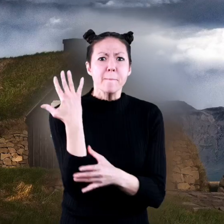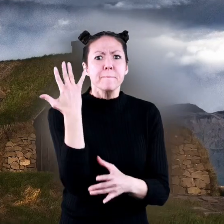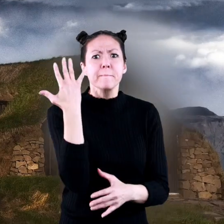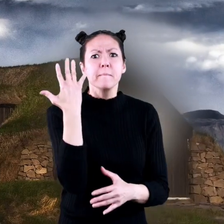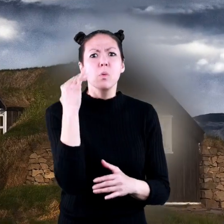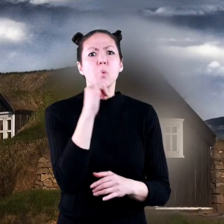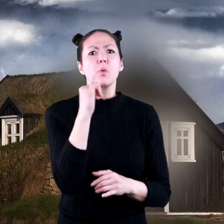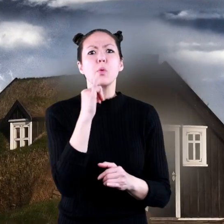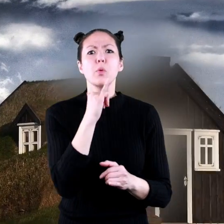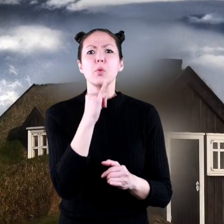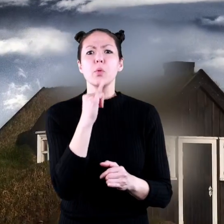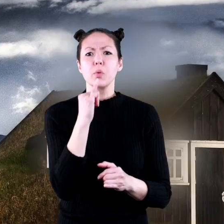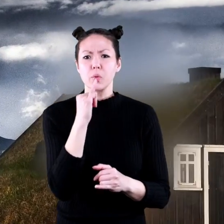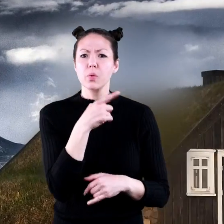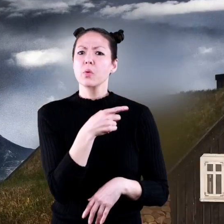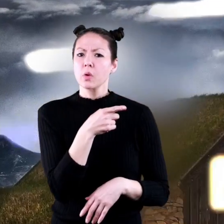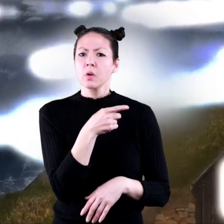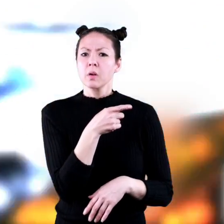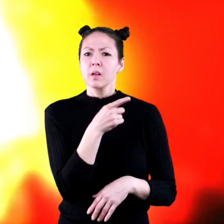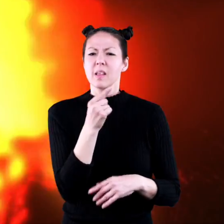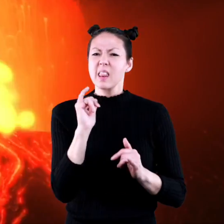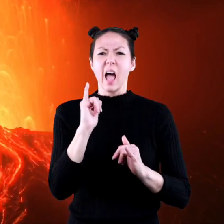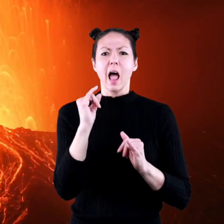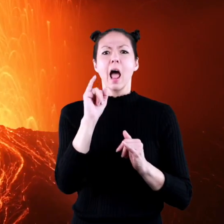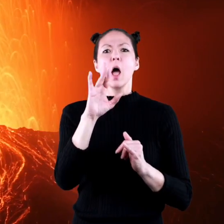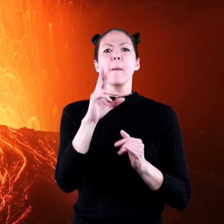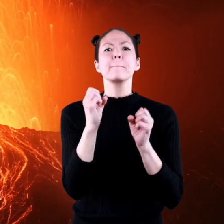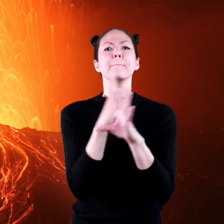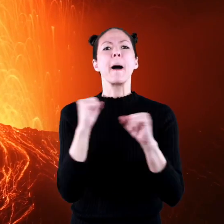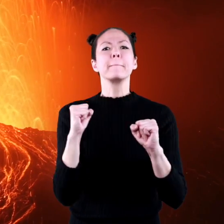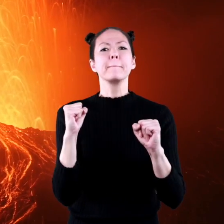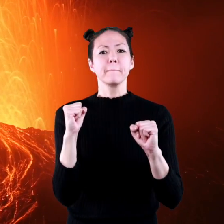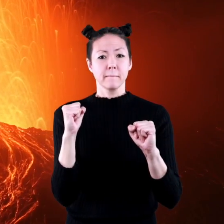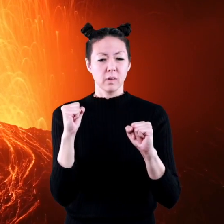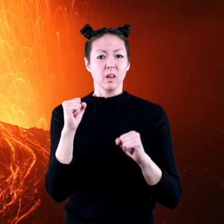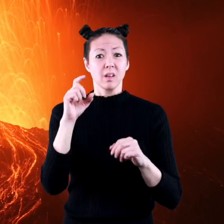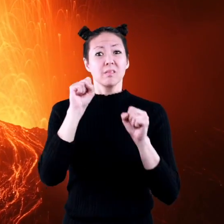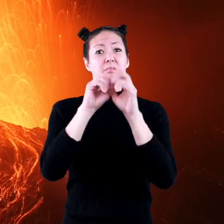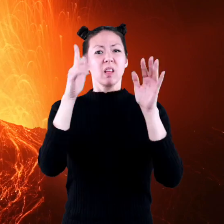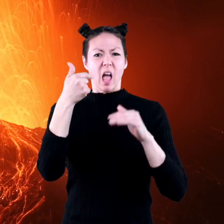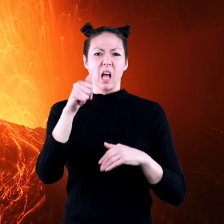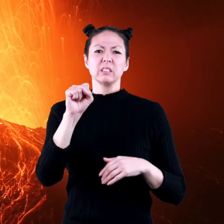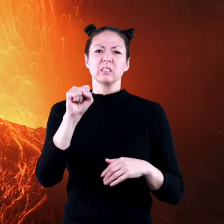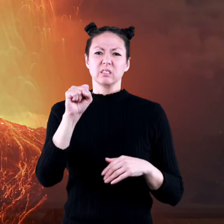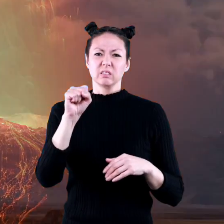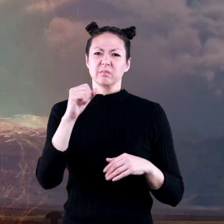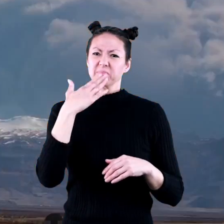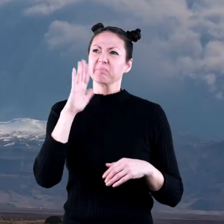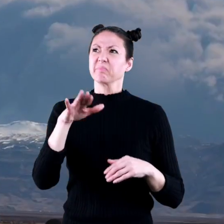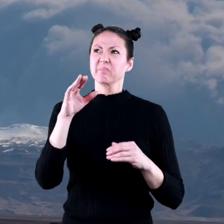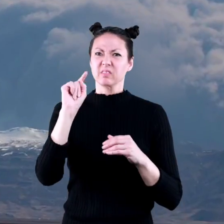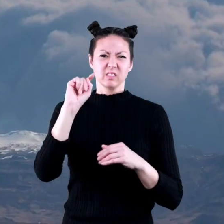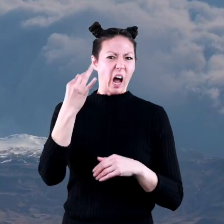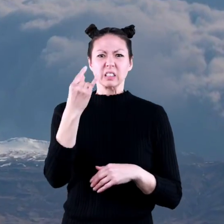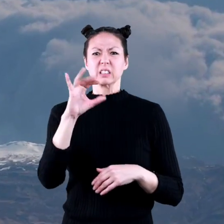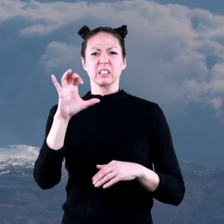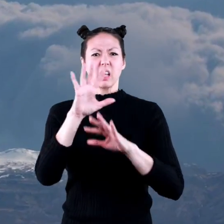eruptions, expelling fiery lava fragments through the air like bombs. Toxic gases fill the air, and massive